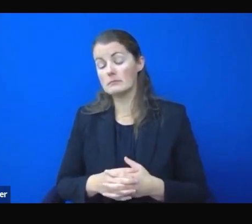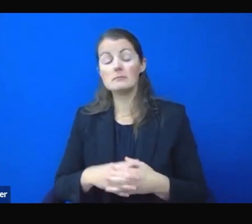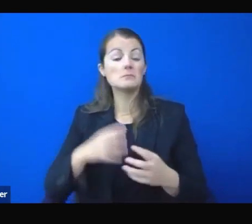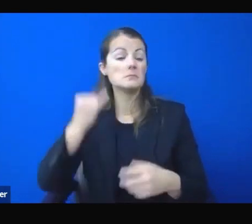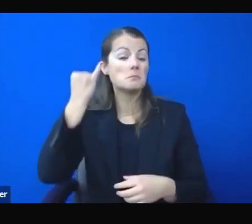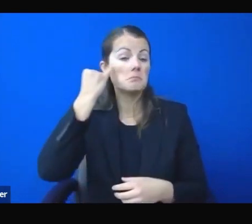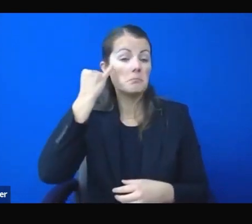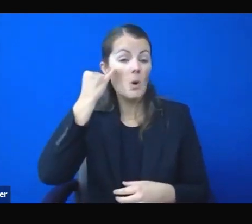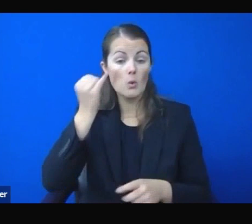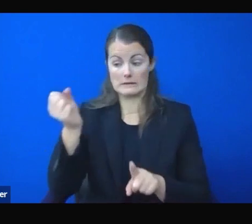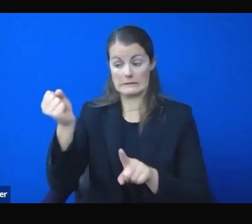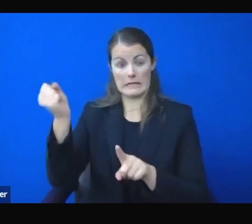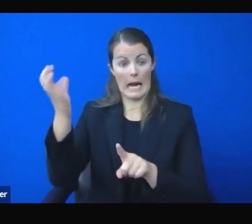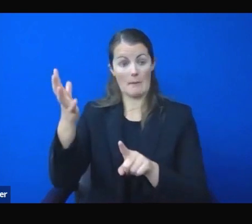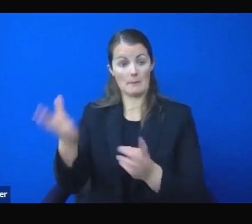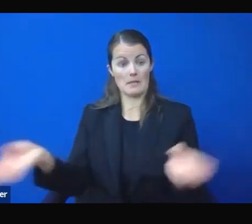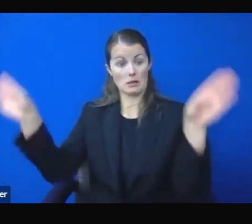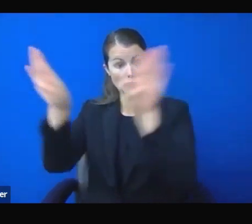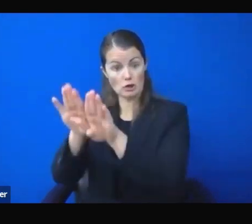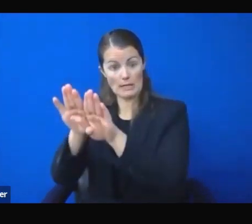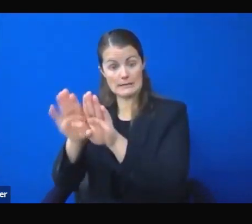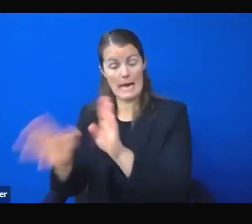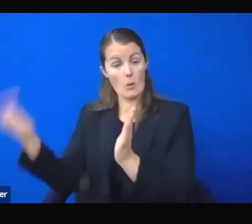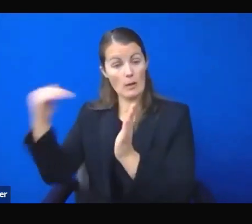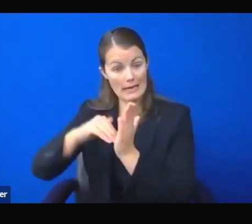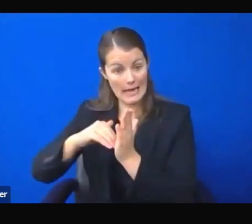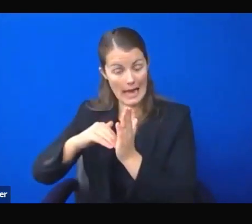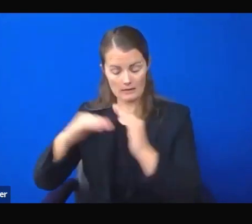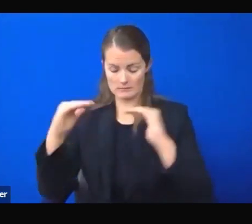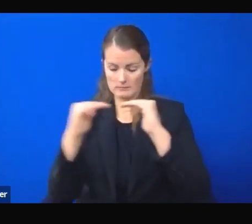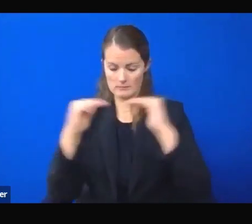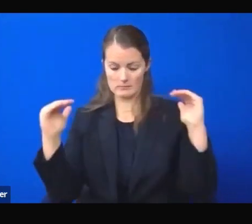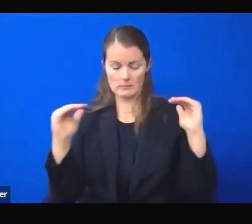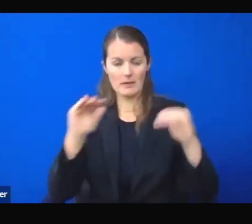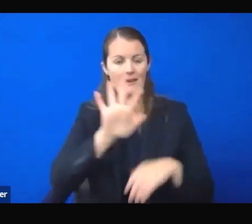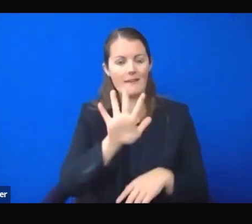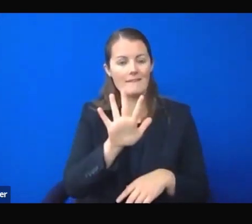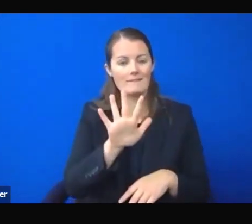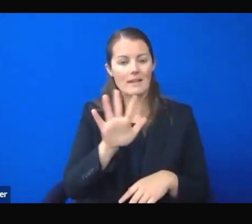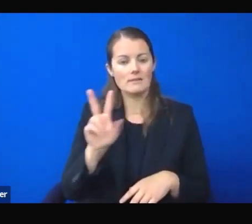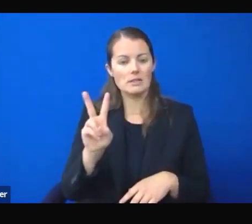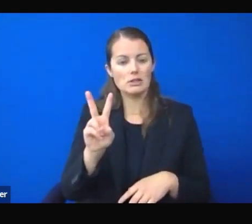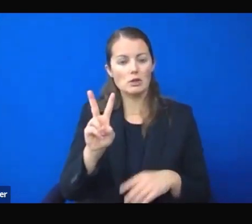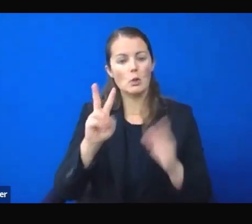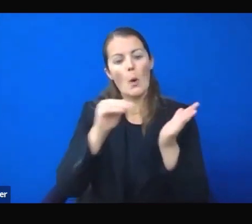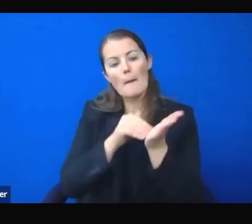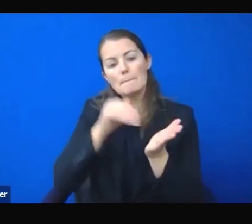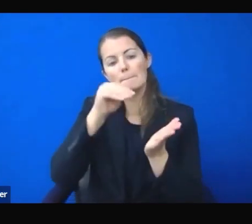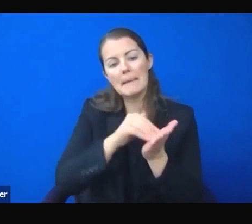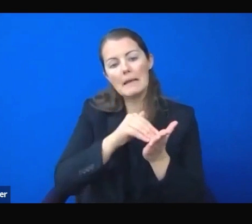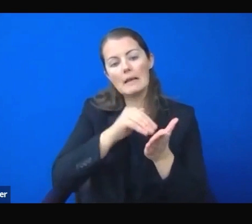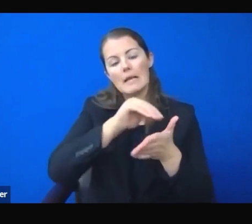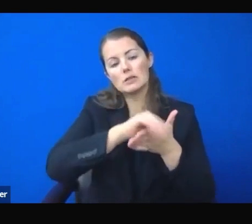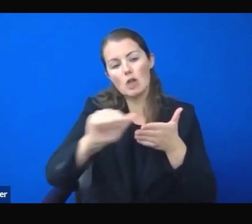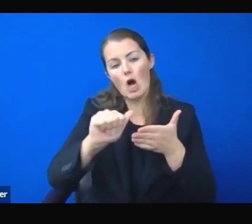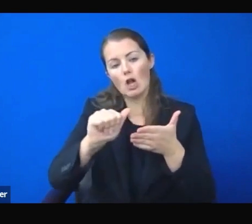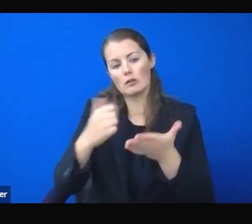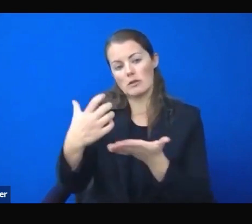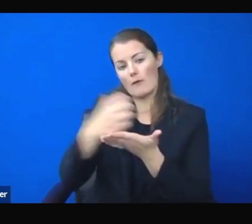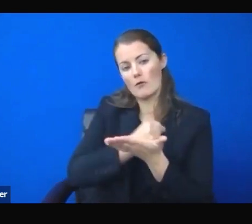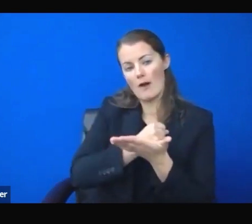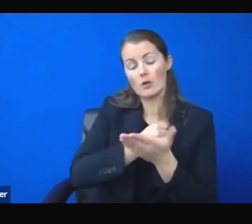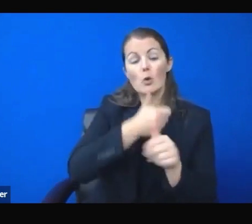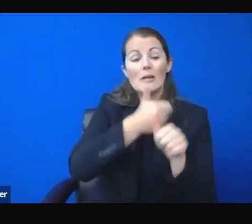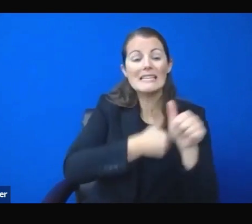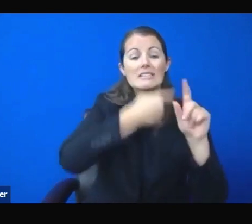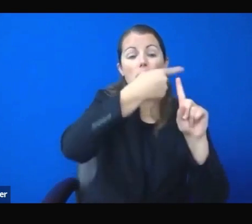the state loses an estimated $52 million in gaming tax revenue a month. $52 million